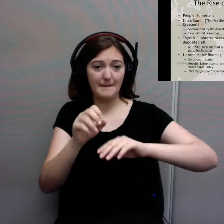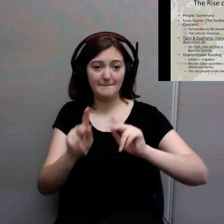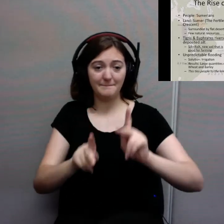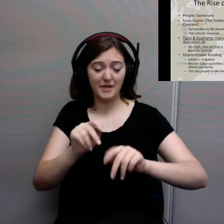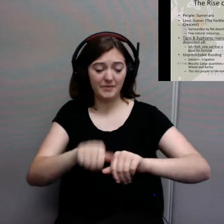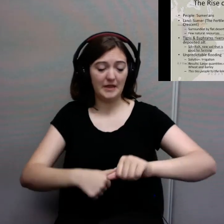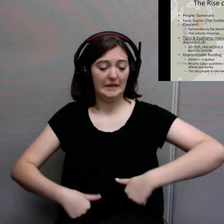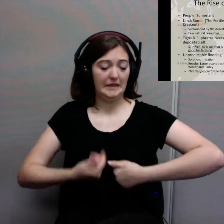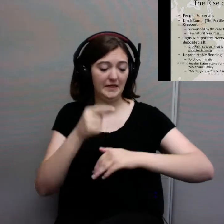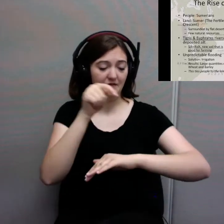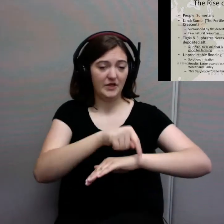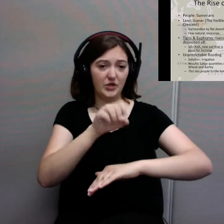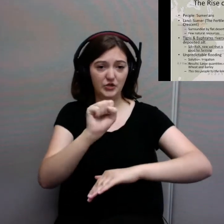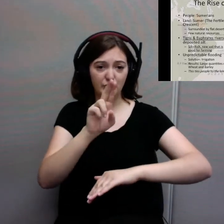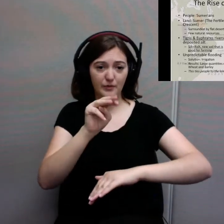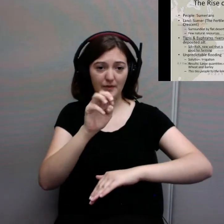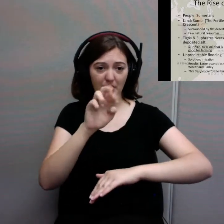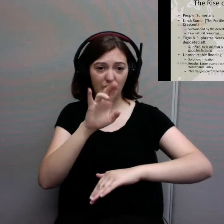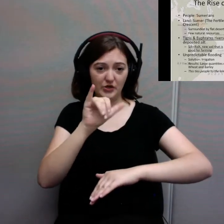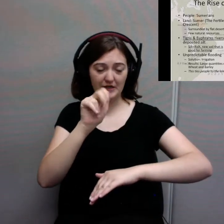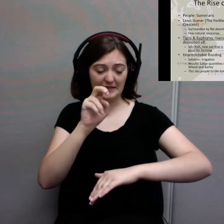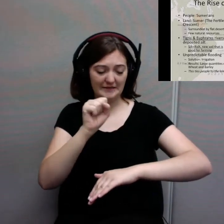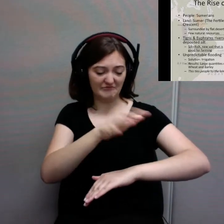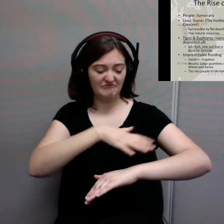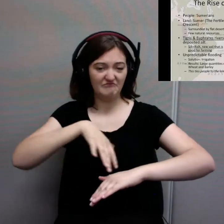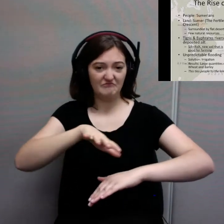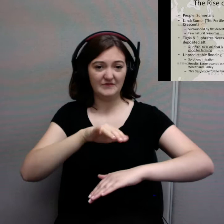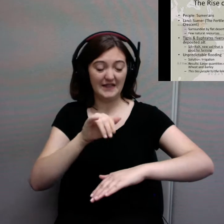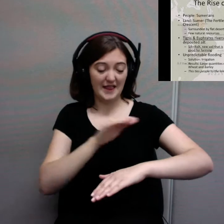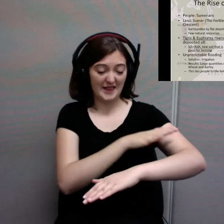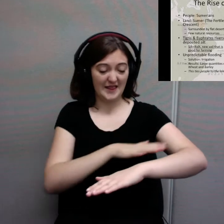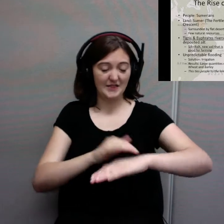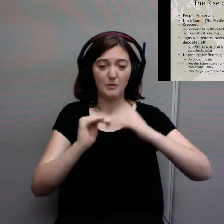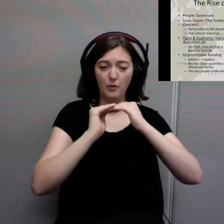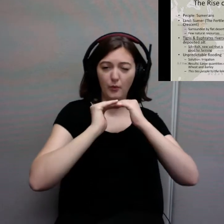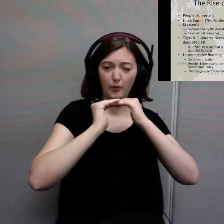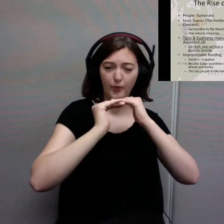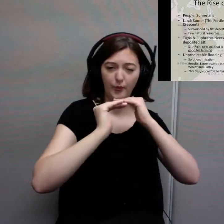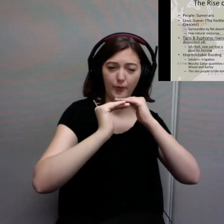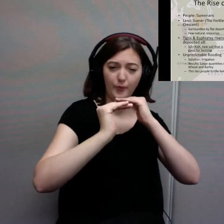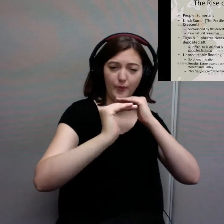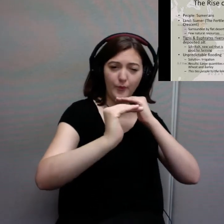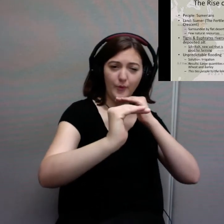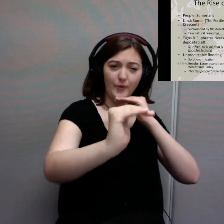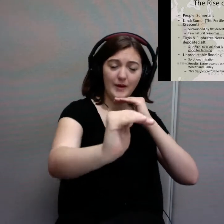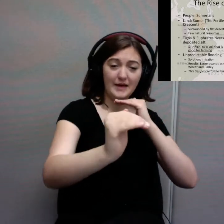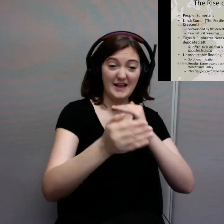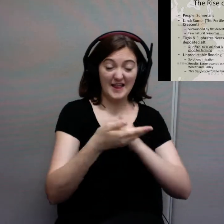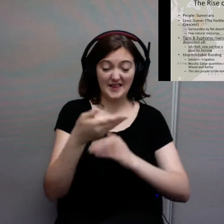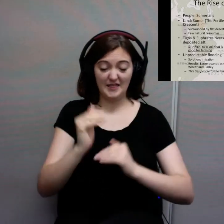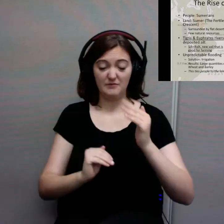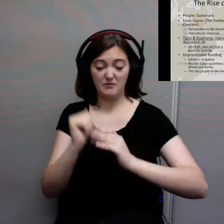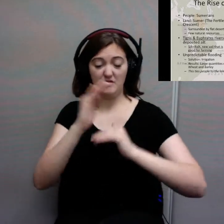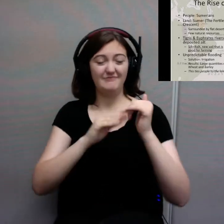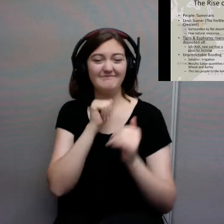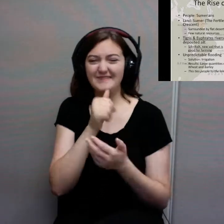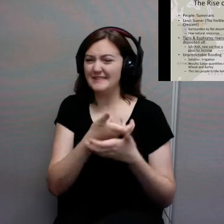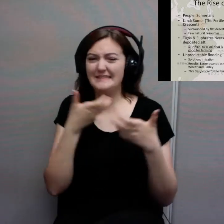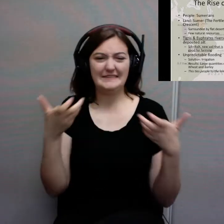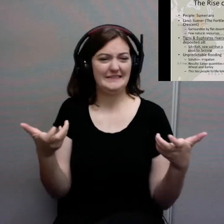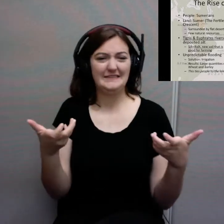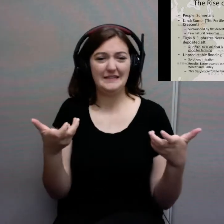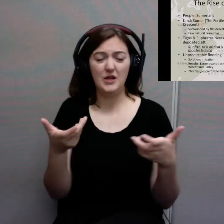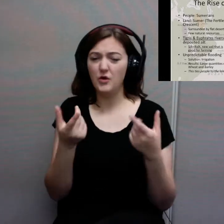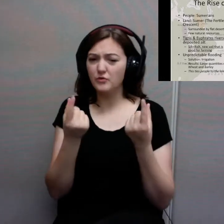And it doesn't have natural resources in the way of building materials. And we're going to find out what the people of Mesopotamia did